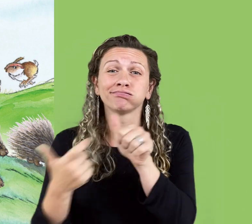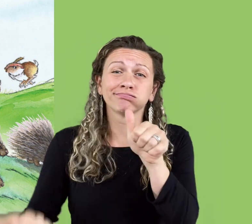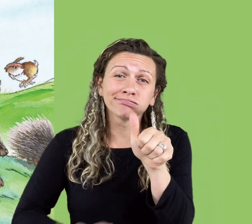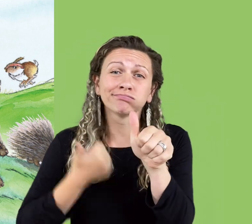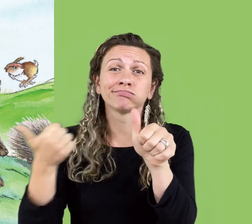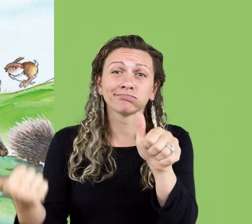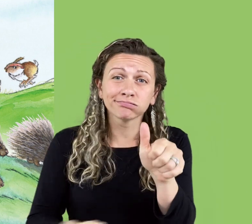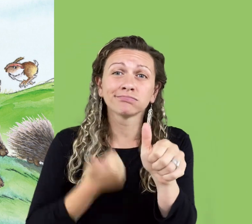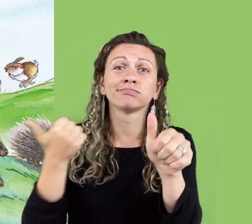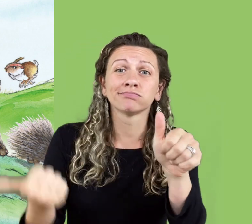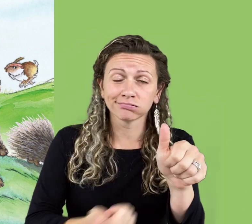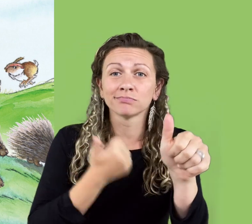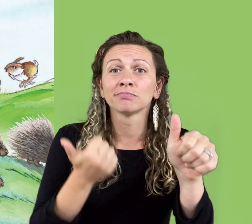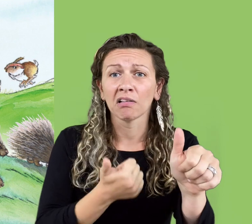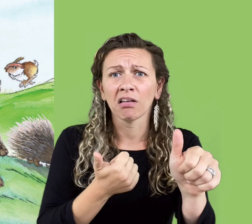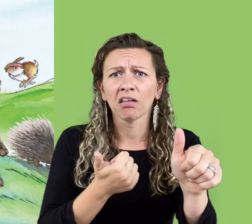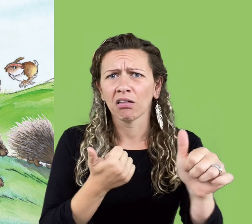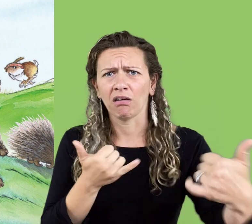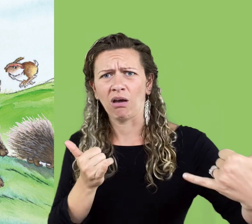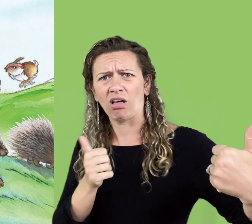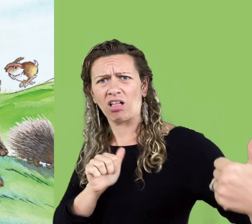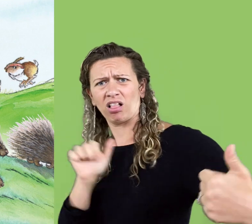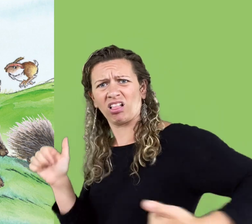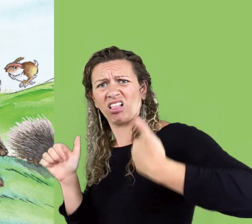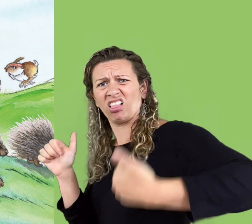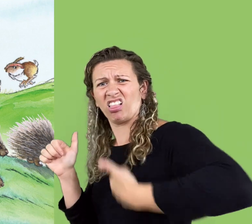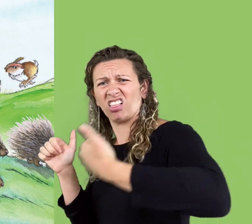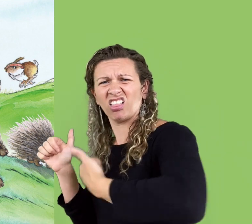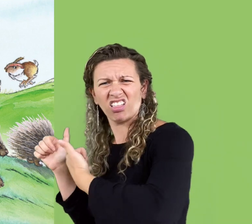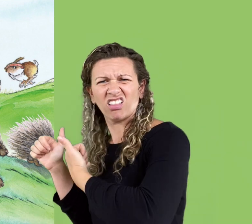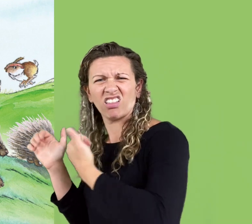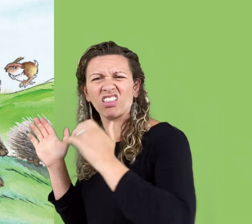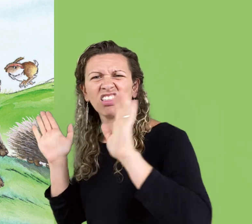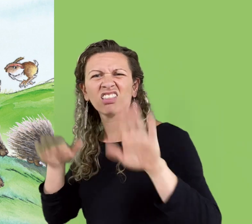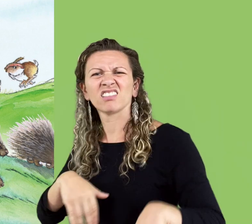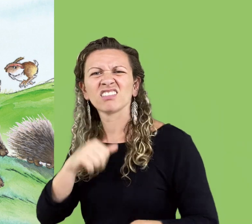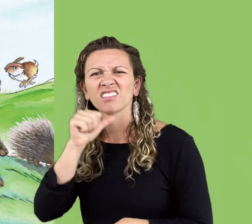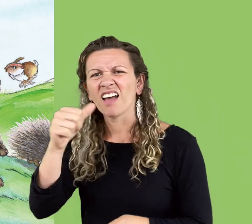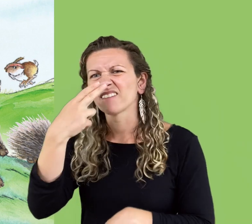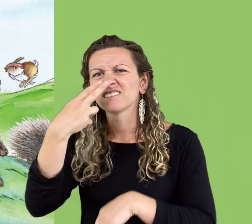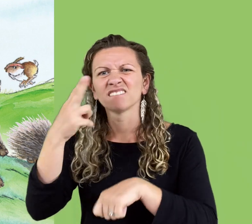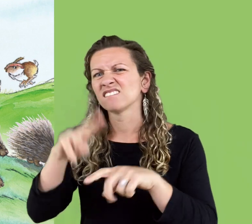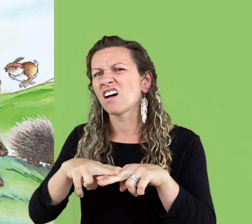But then, a few animals chased him and that wasn't nearly so much fun.